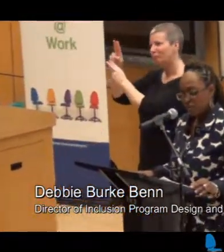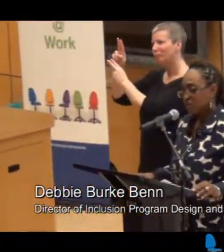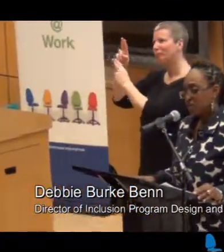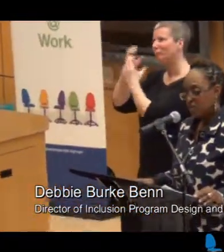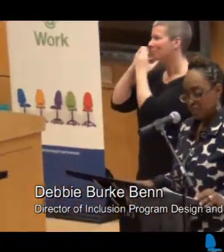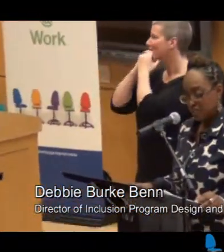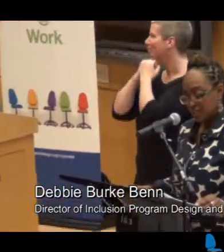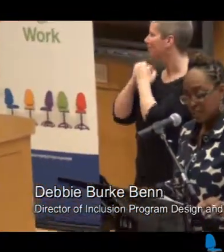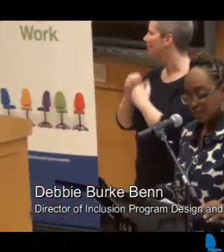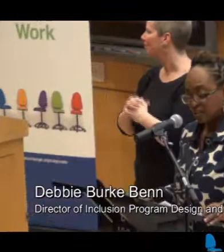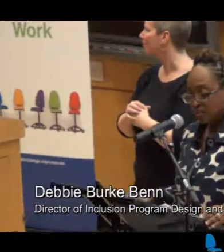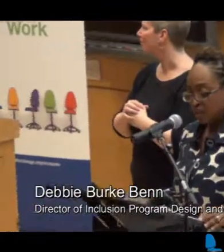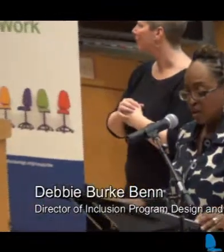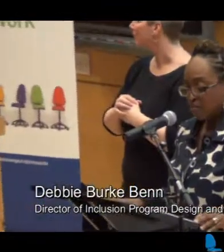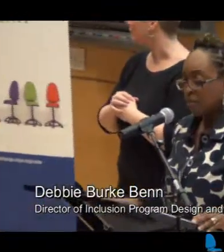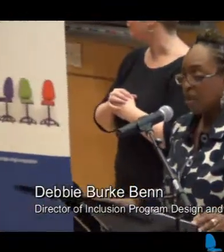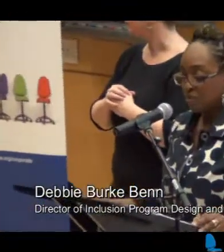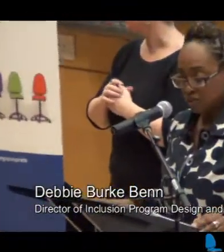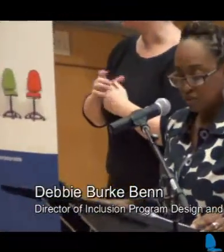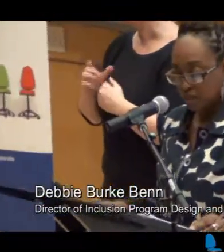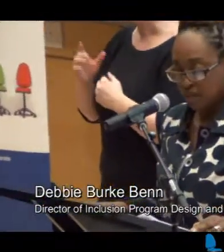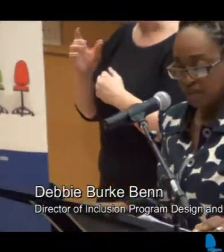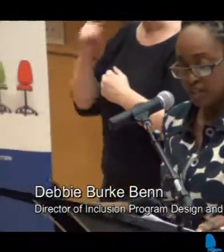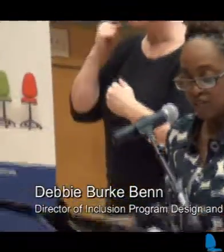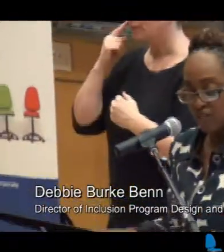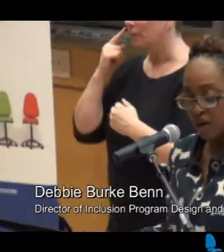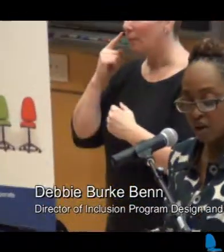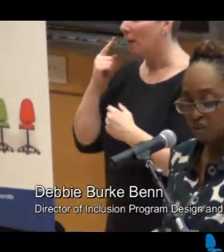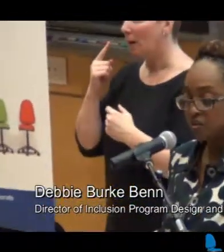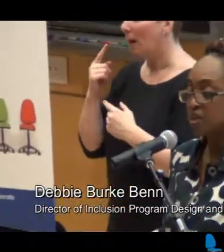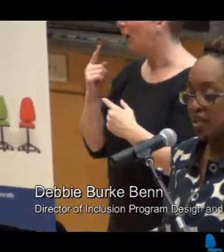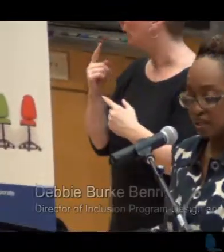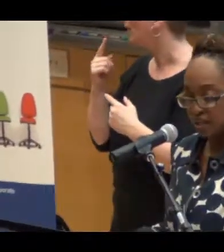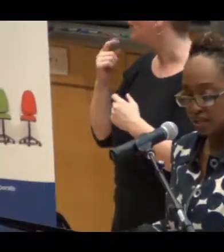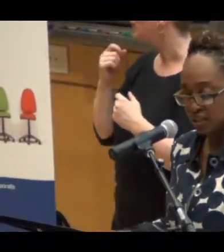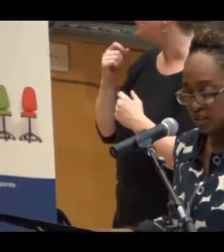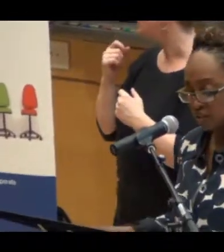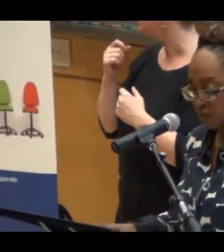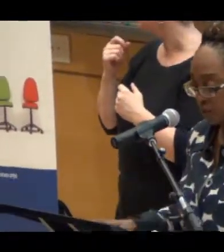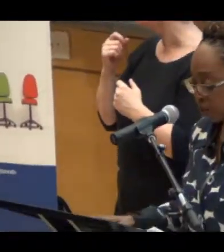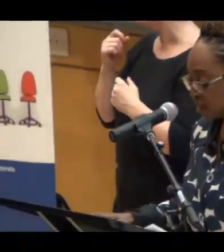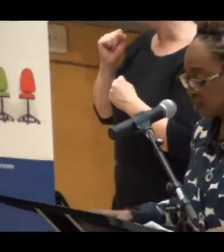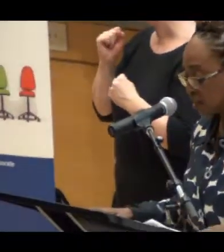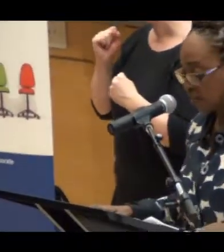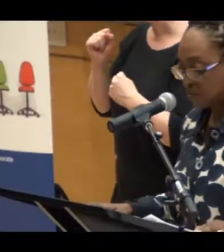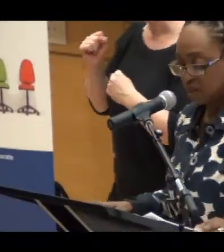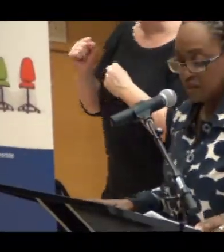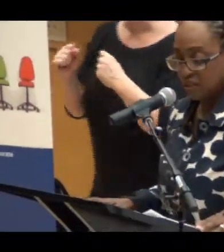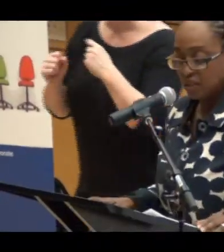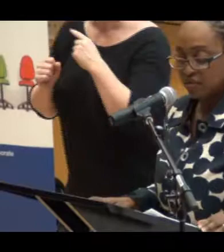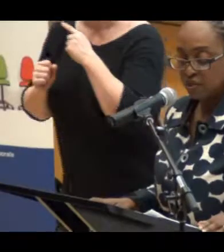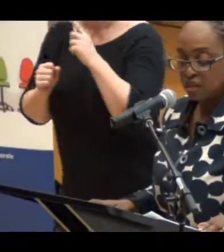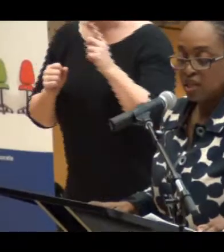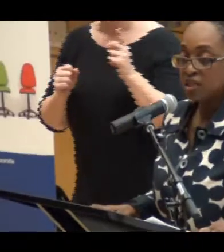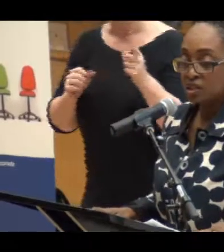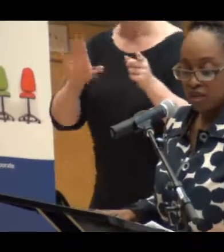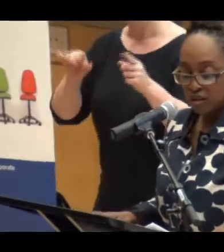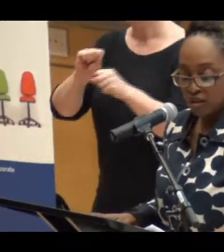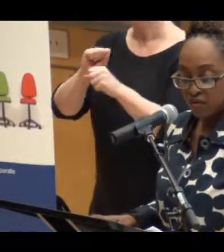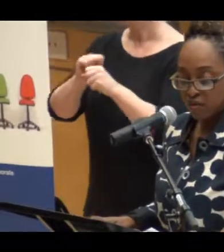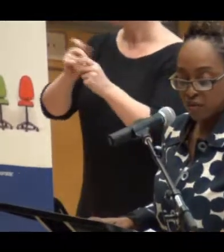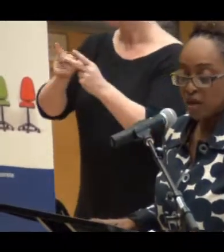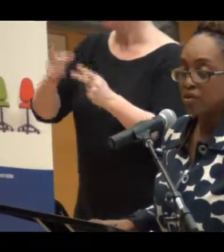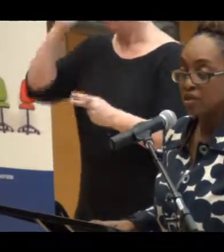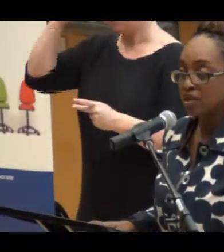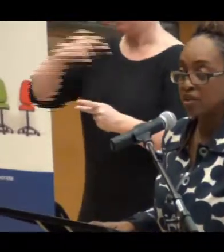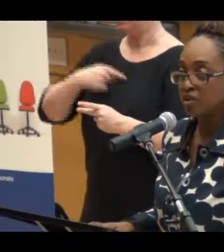I won't say it's a thankless job, but helping new Canadians find, retain and excel in the workplace is something I believe is not